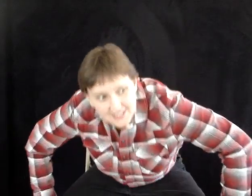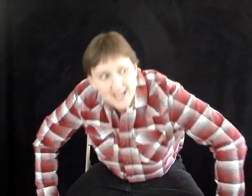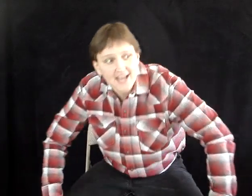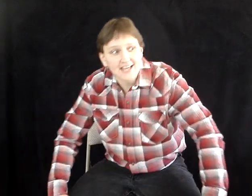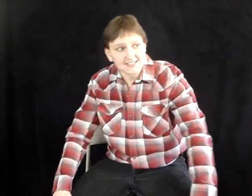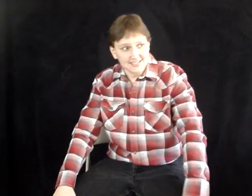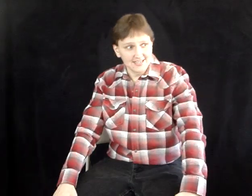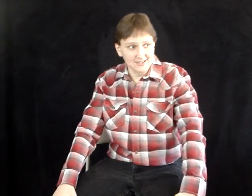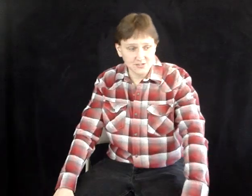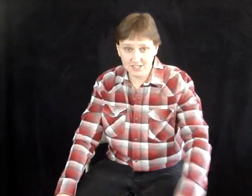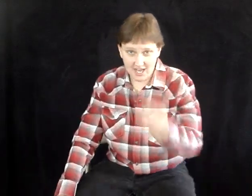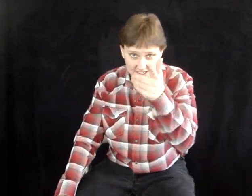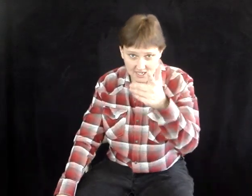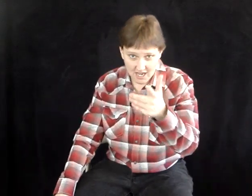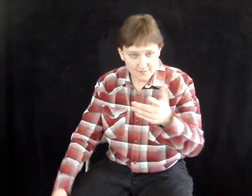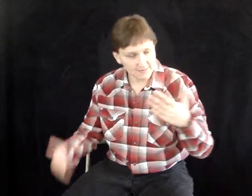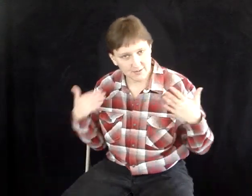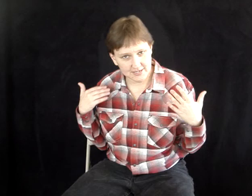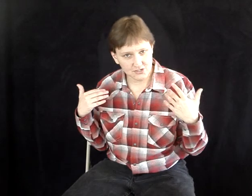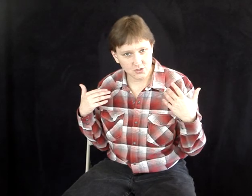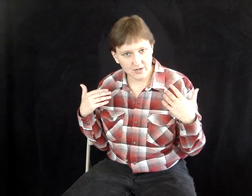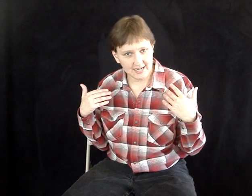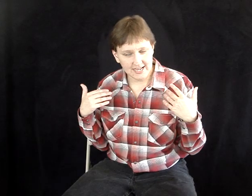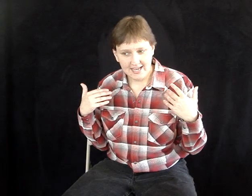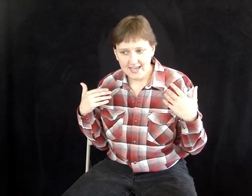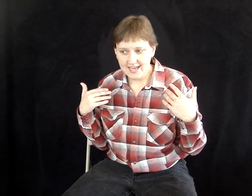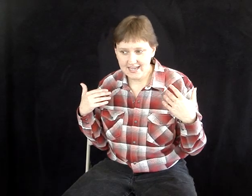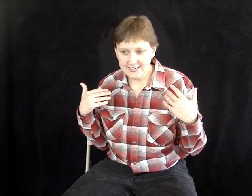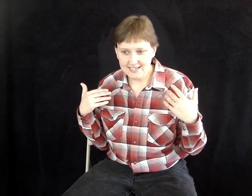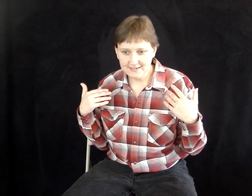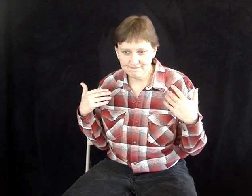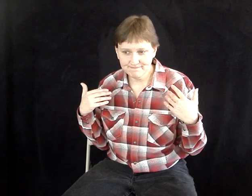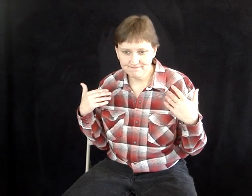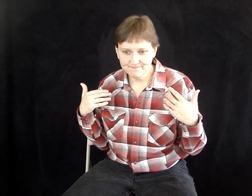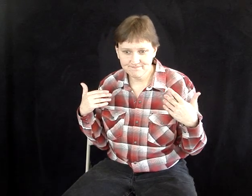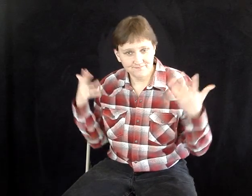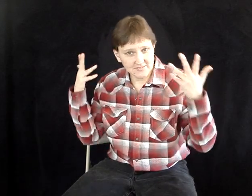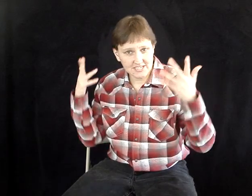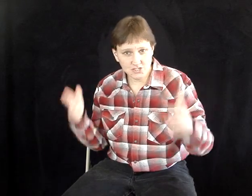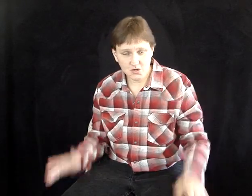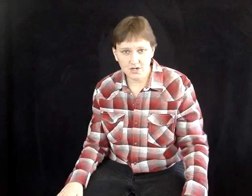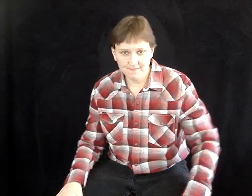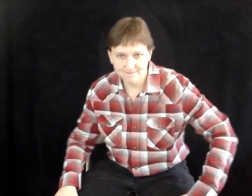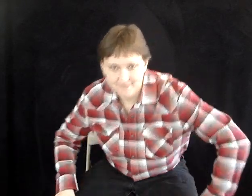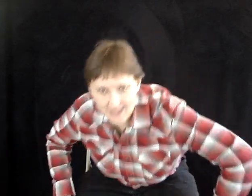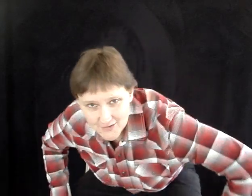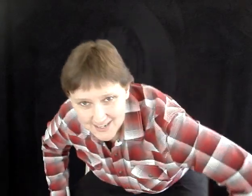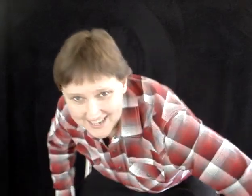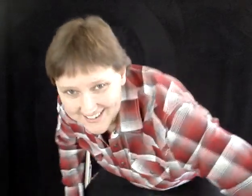at crystalcox.com. Email me your story, and let's get you heard. Have a great day.